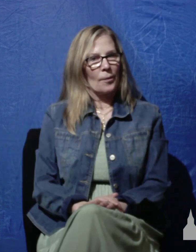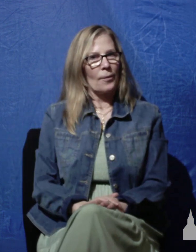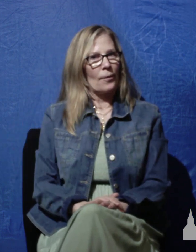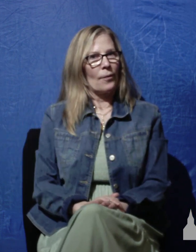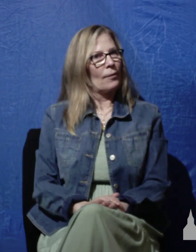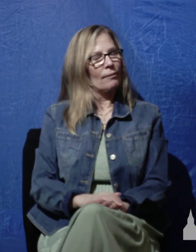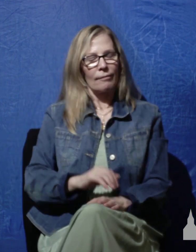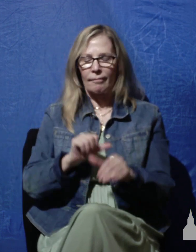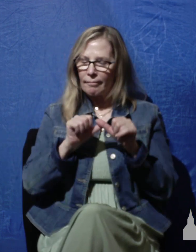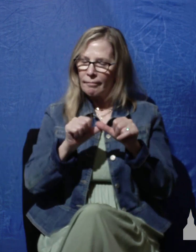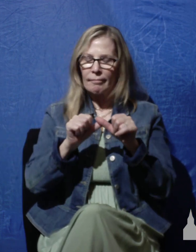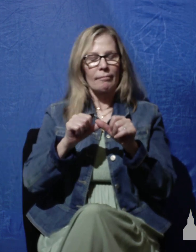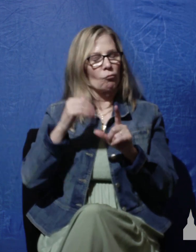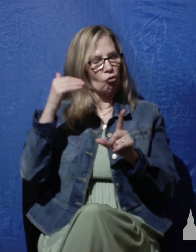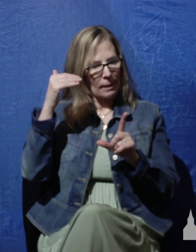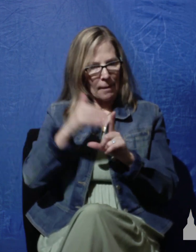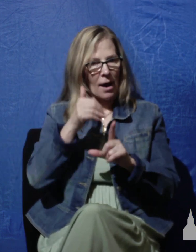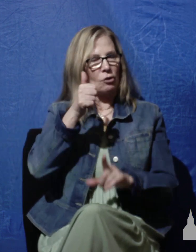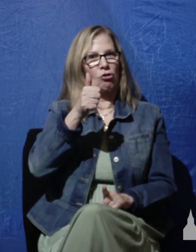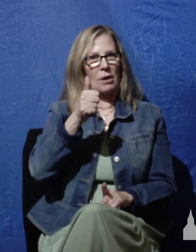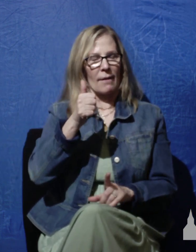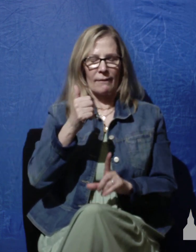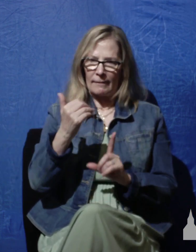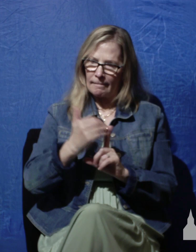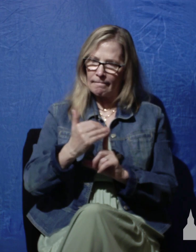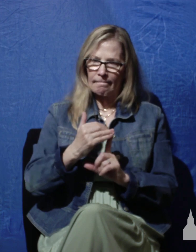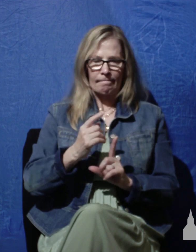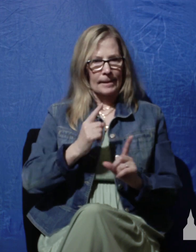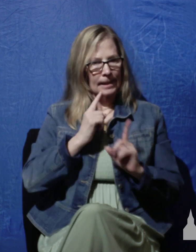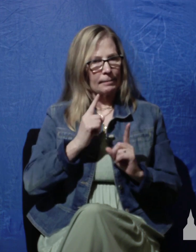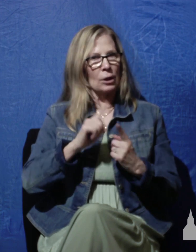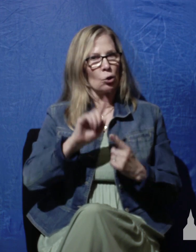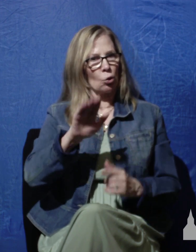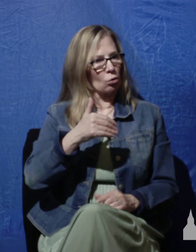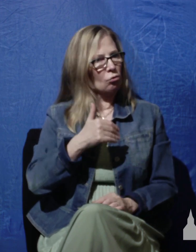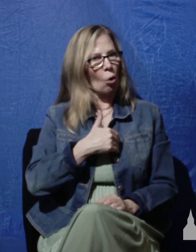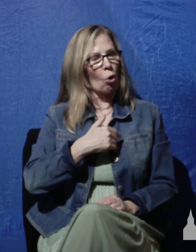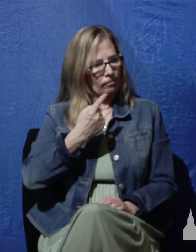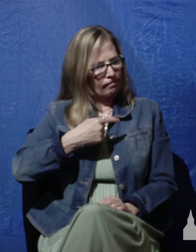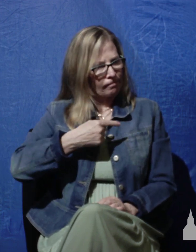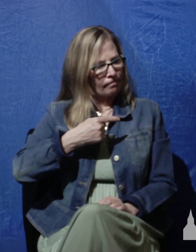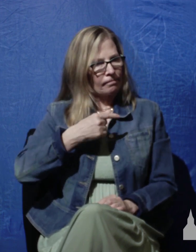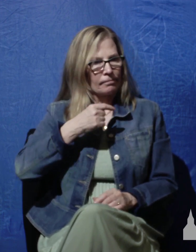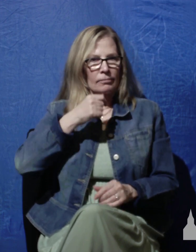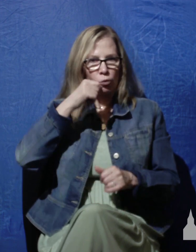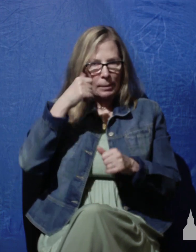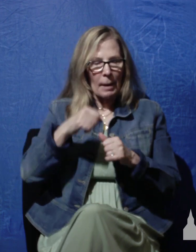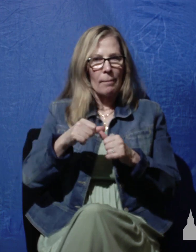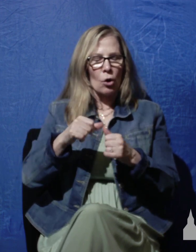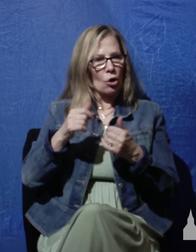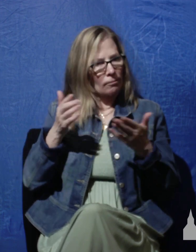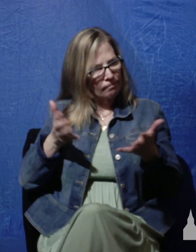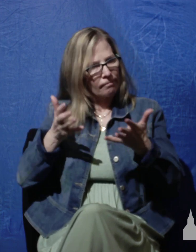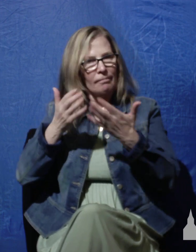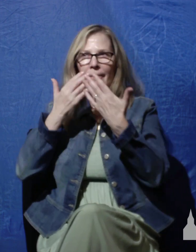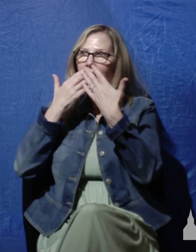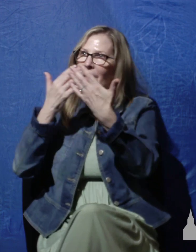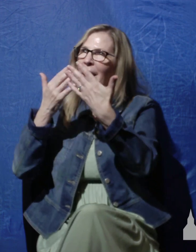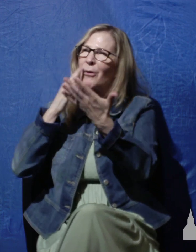Constantly reminding yourself to do this. Speak to your soul. And remember to thank him for forgiving all of your